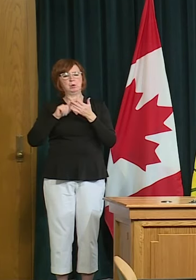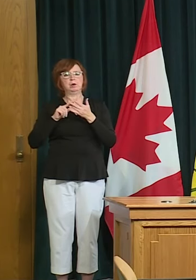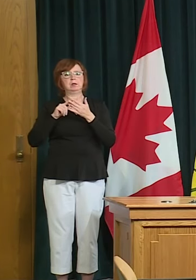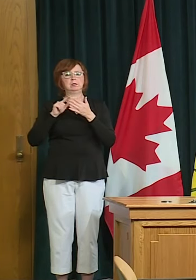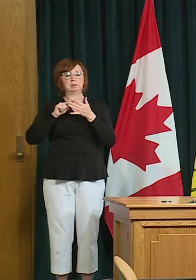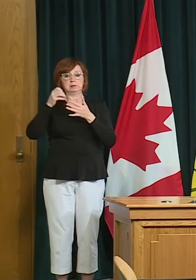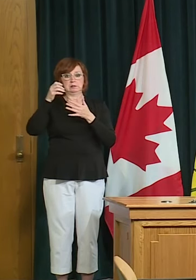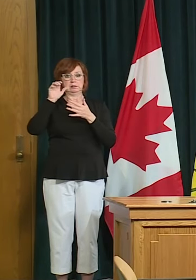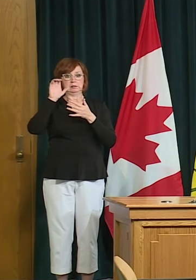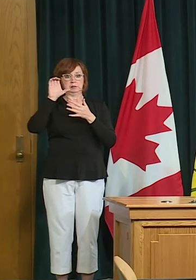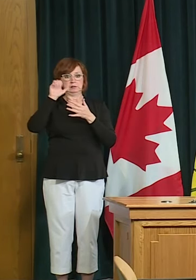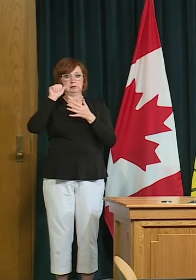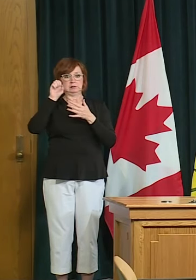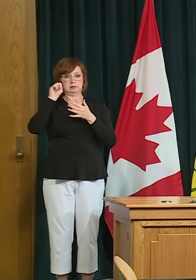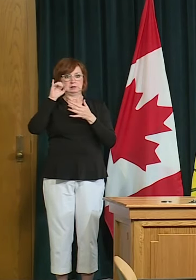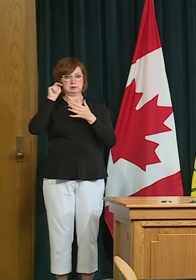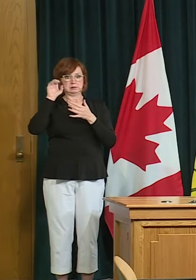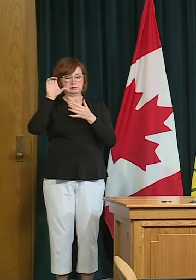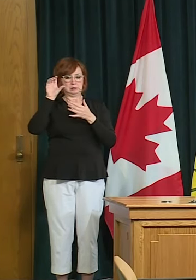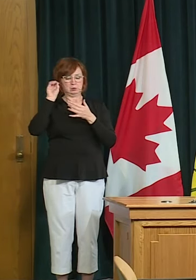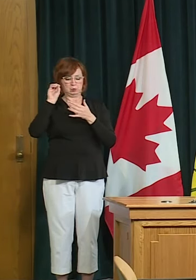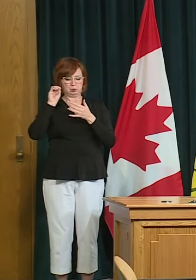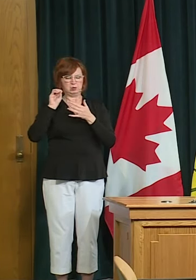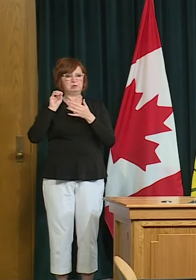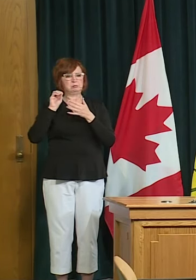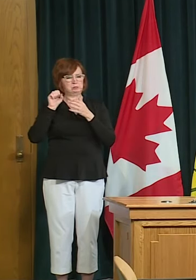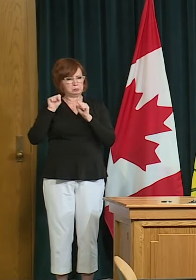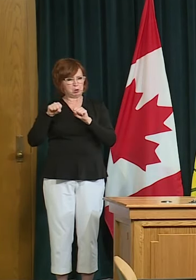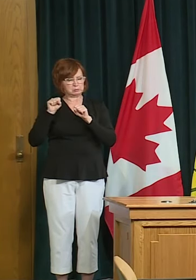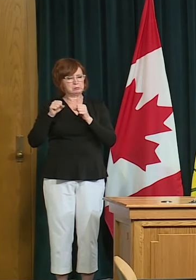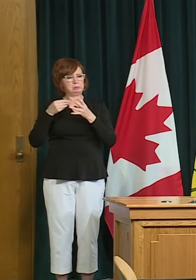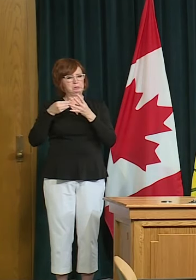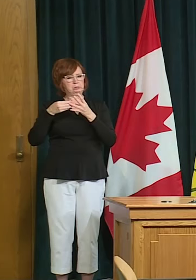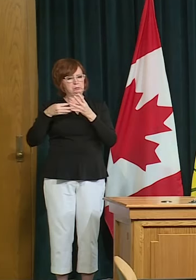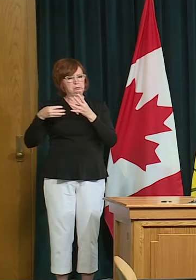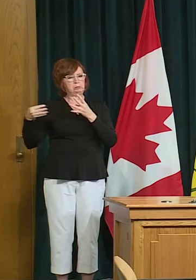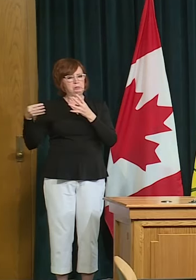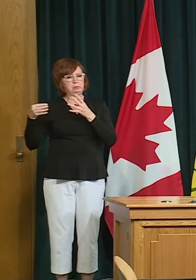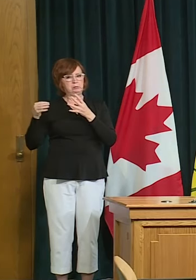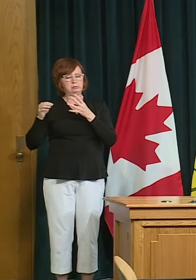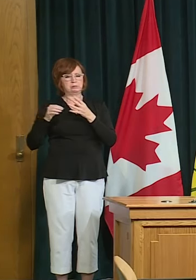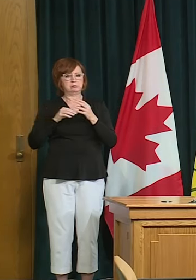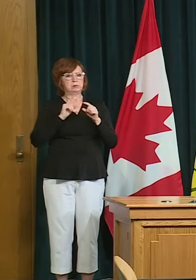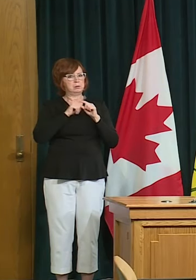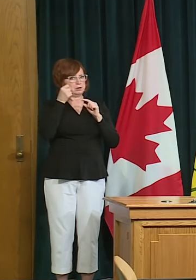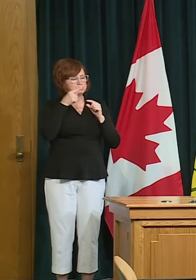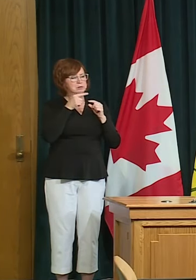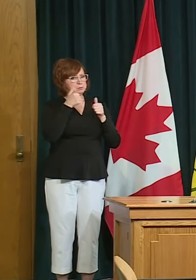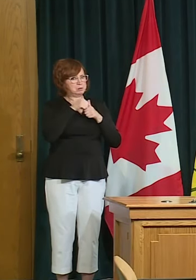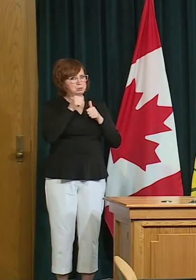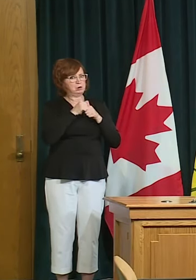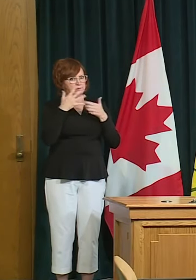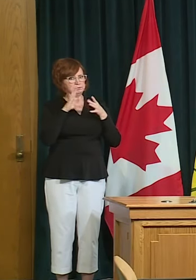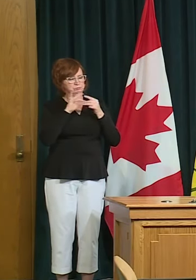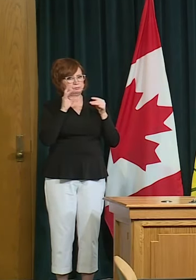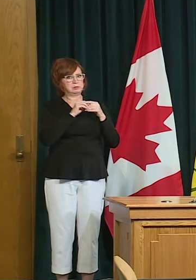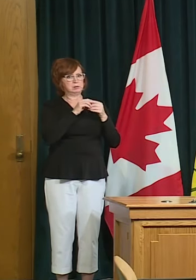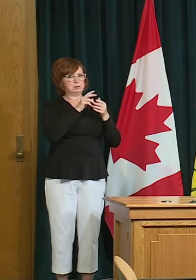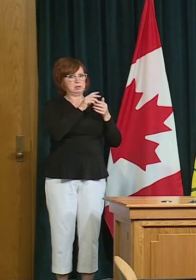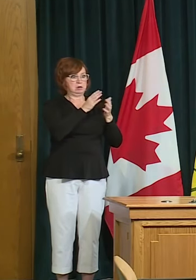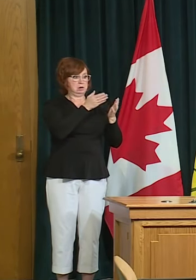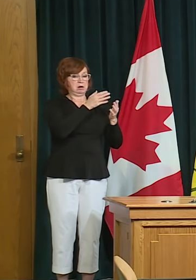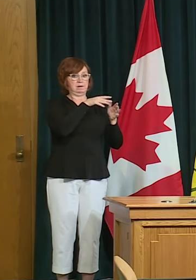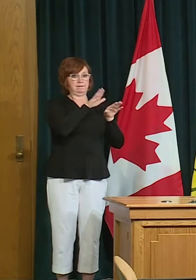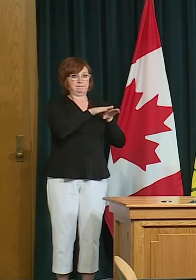and we have said in the past that we'd like to give you know two to three weeks at least between phases maybe up to four weeks so that gives